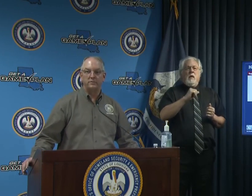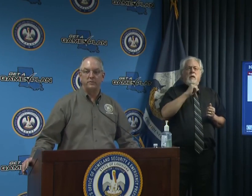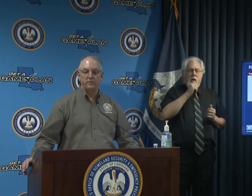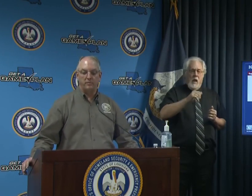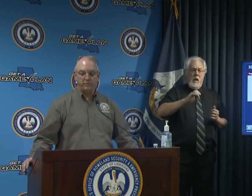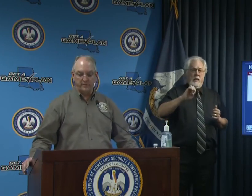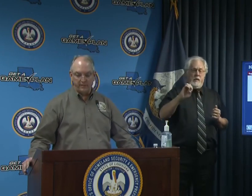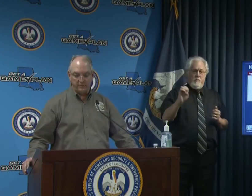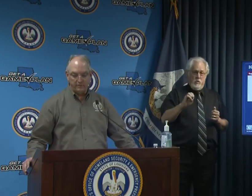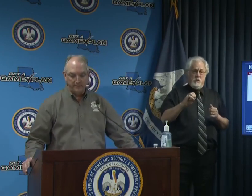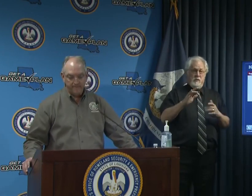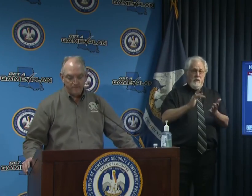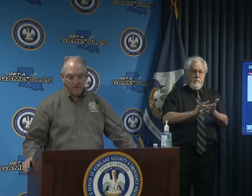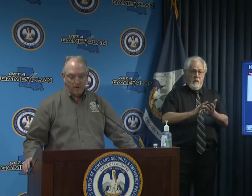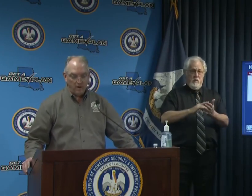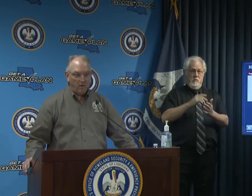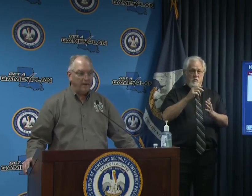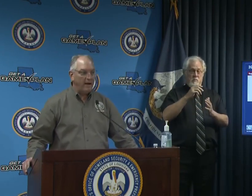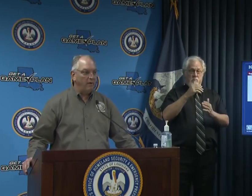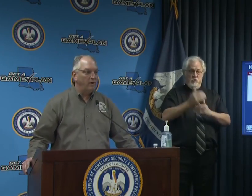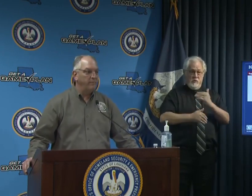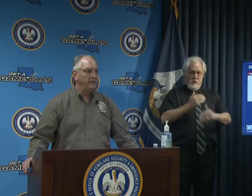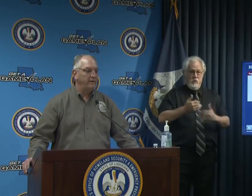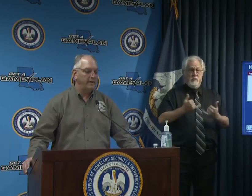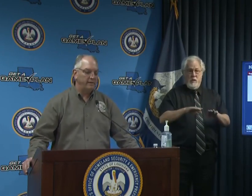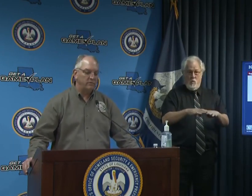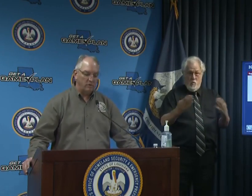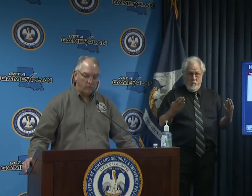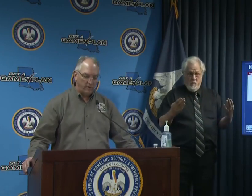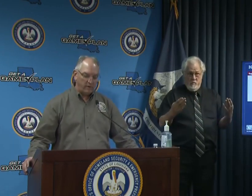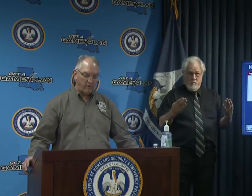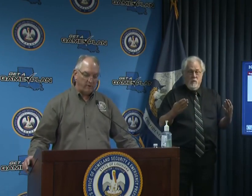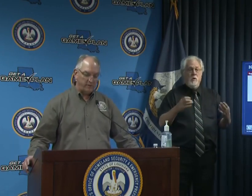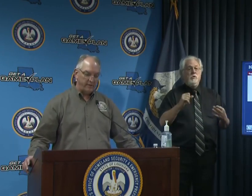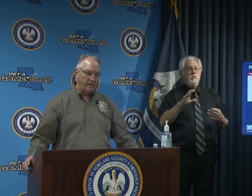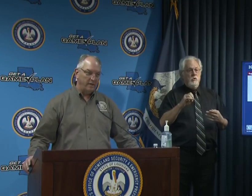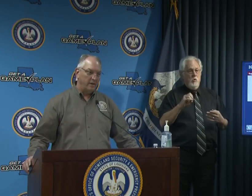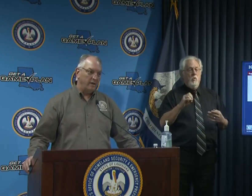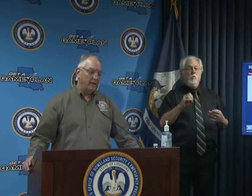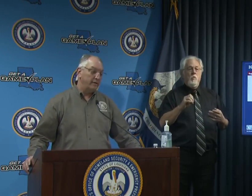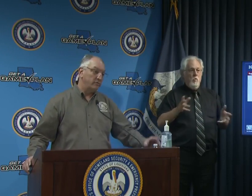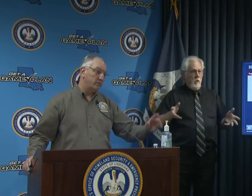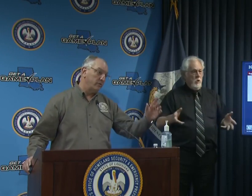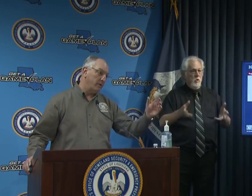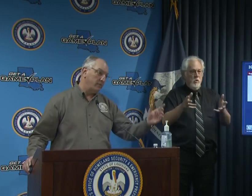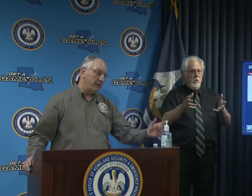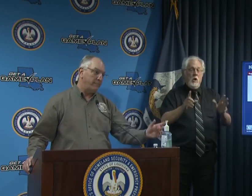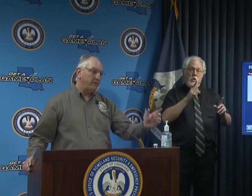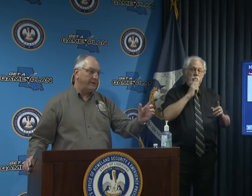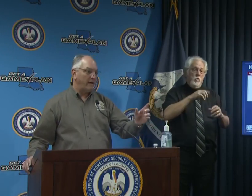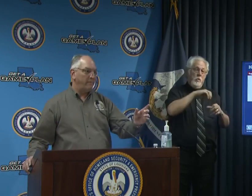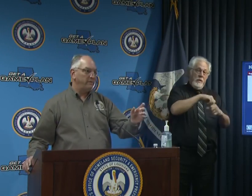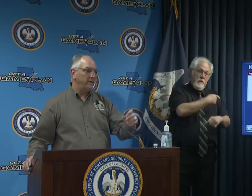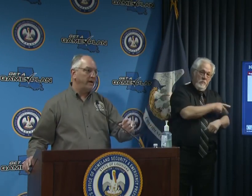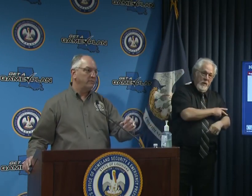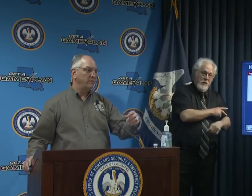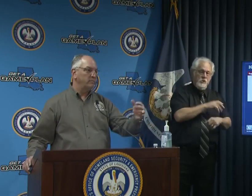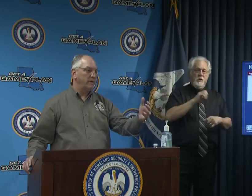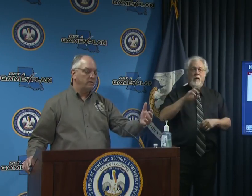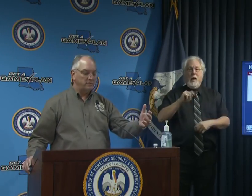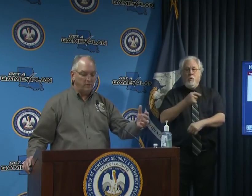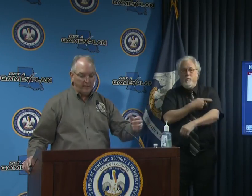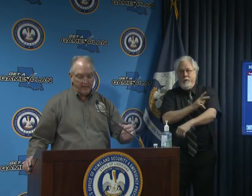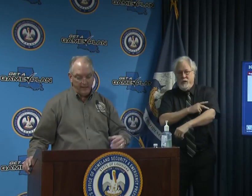medical and surgical procedures are now open and so we're encouraging this is true both inpatient outpatient